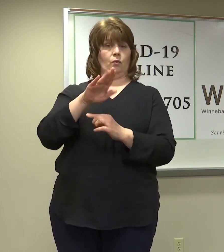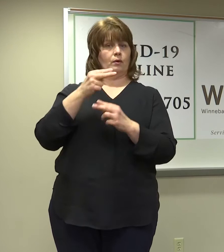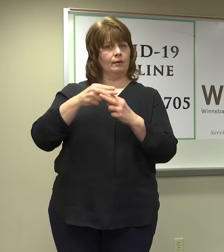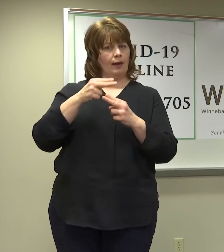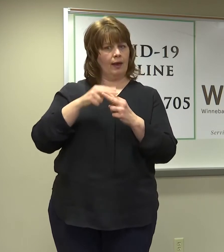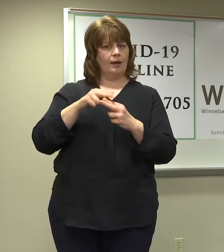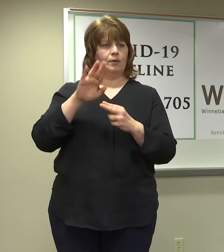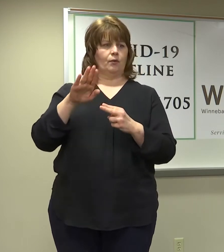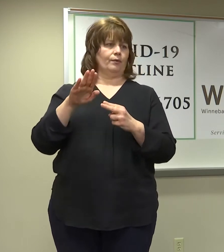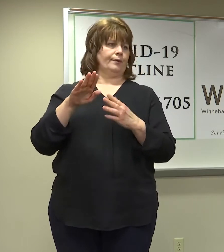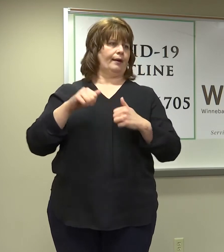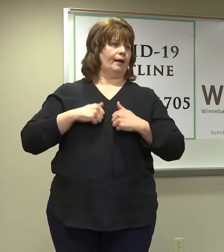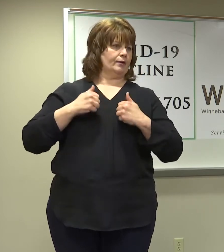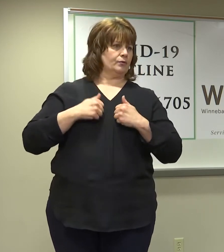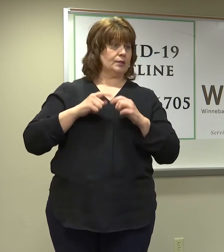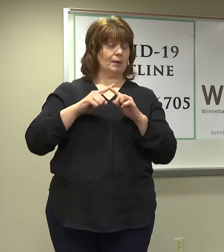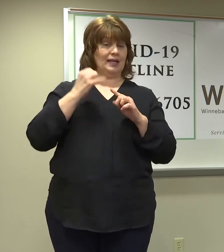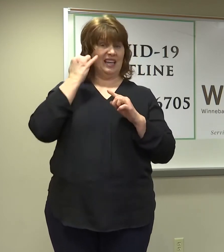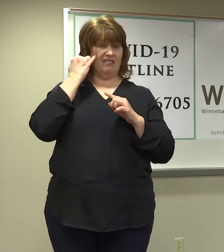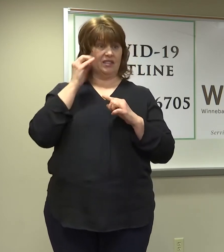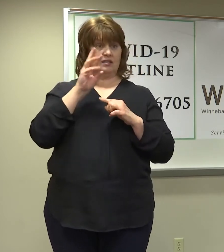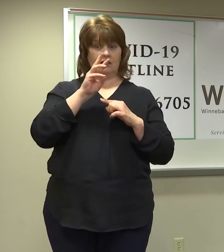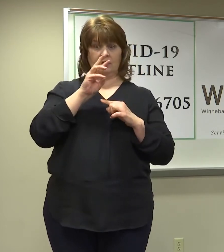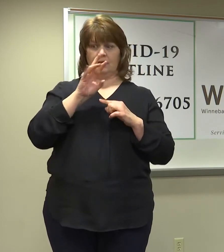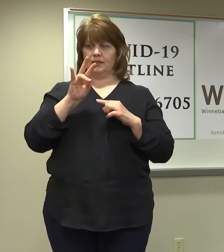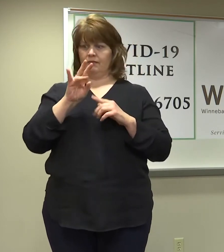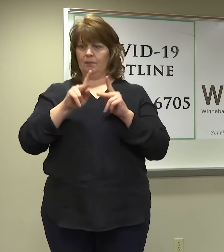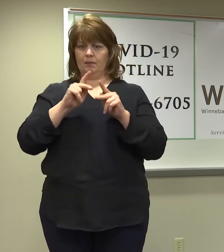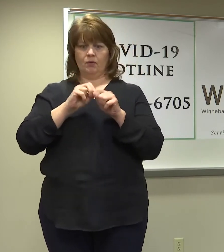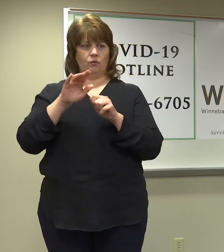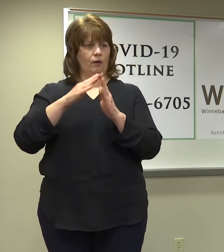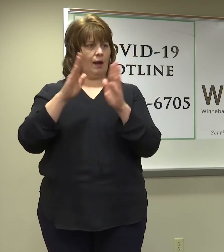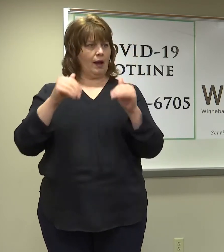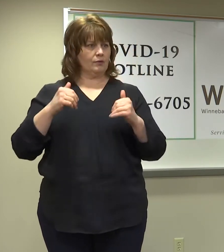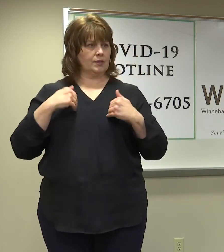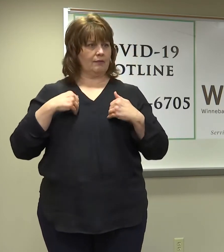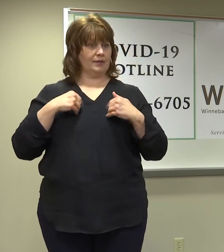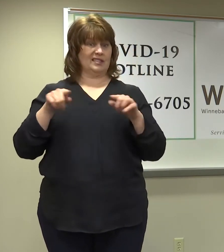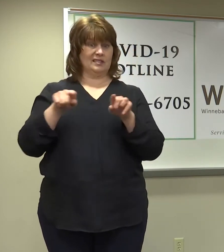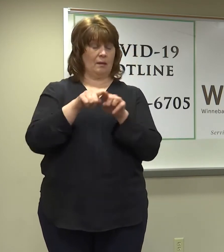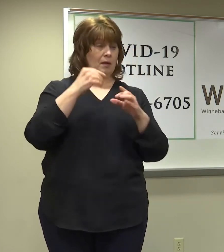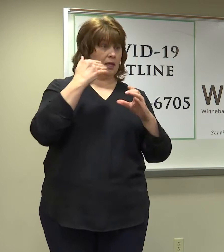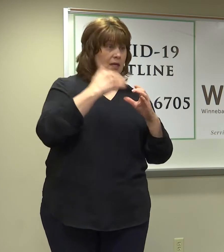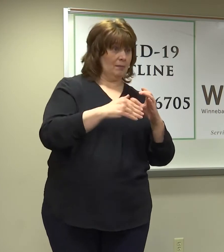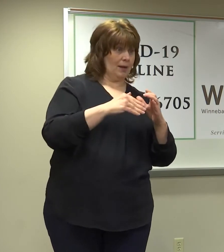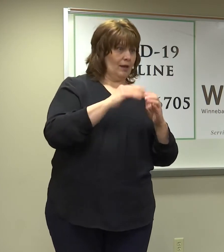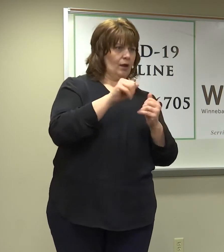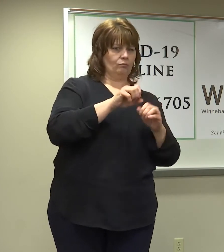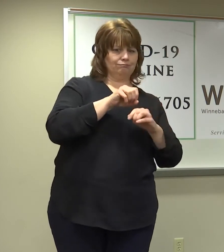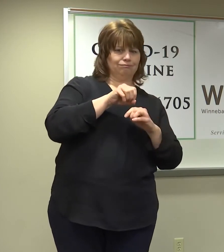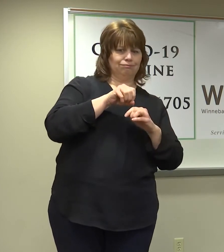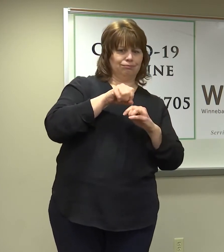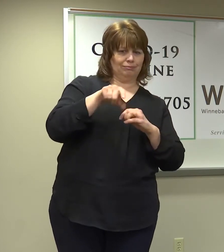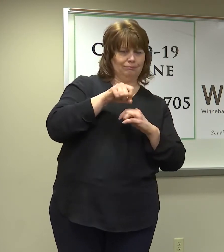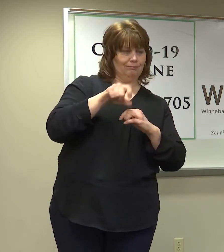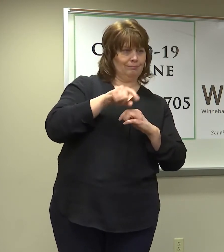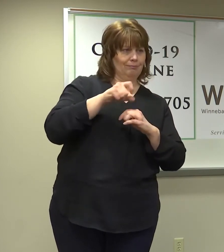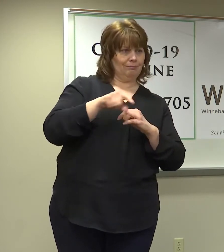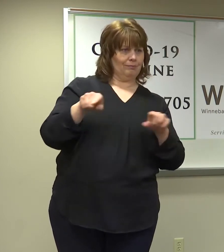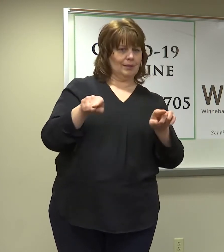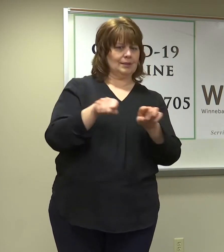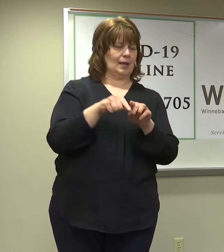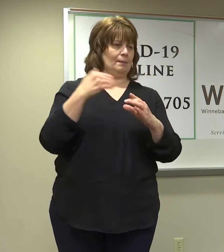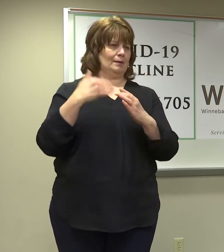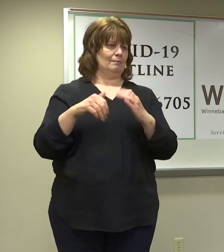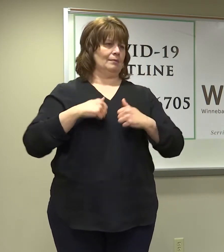if you have a list of six or seven in your household on one email address, it may make it more challenging. Physicians' notes do not expedite